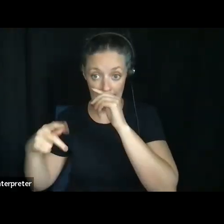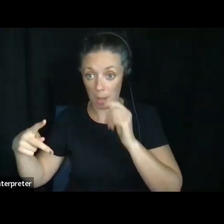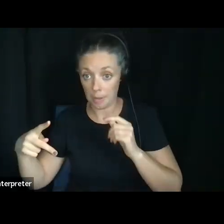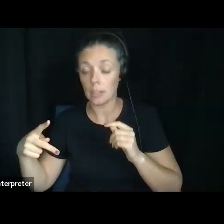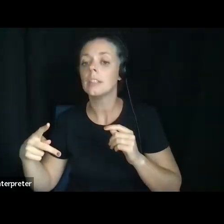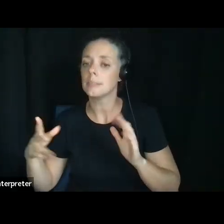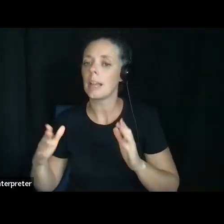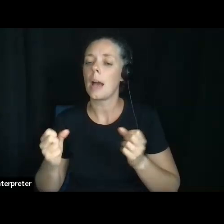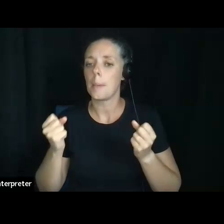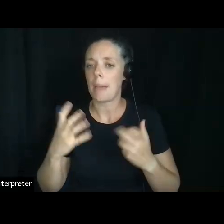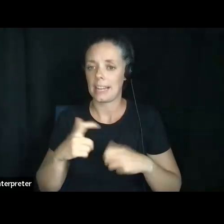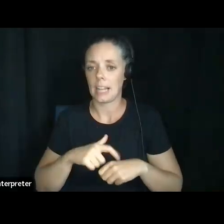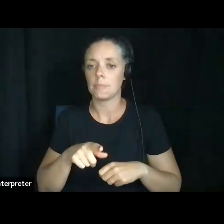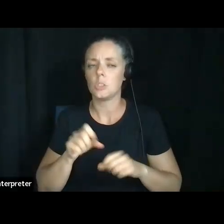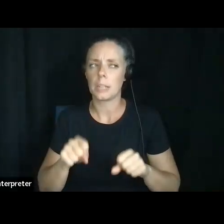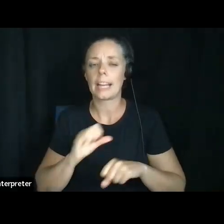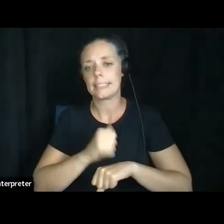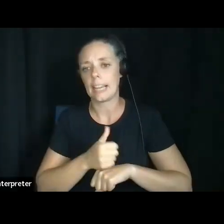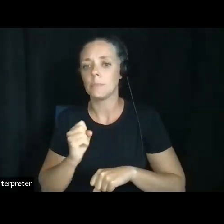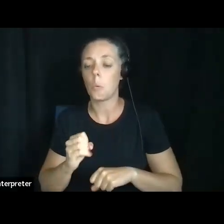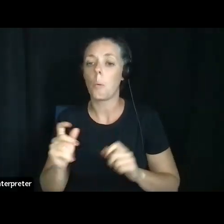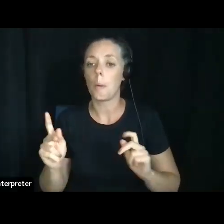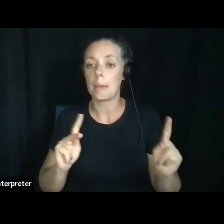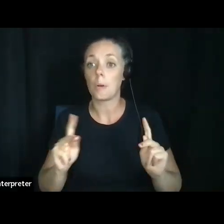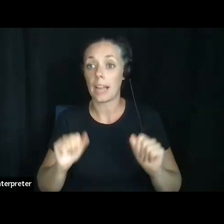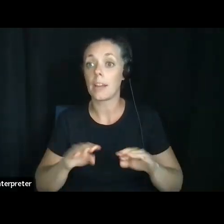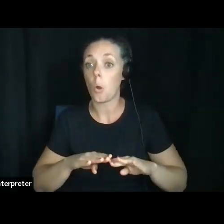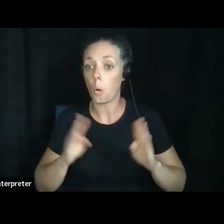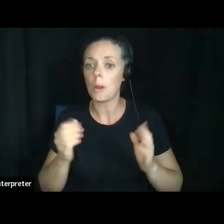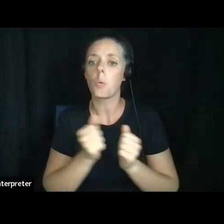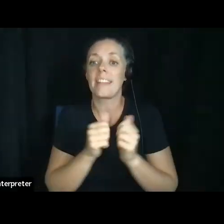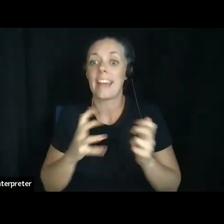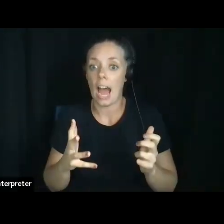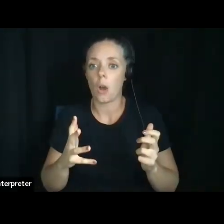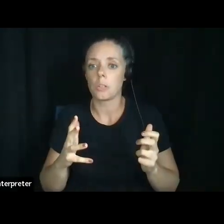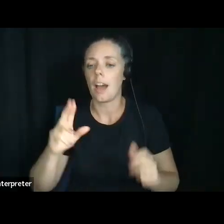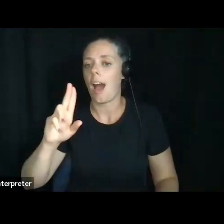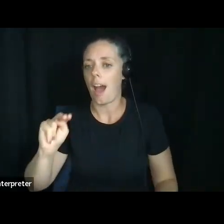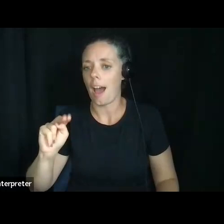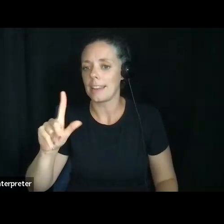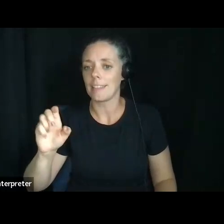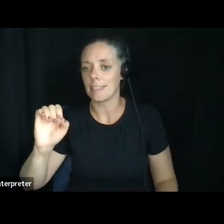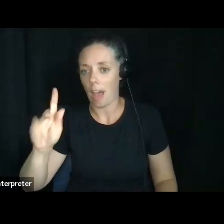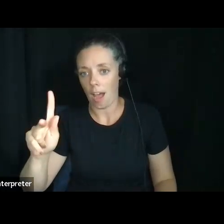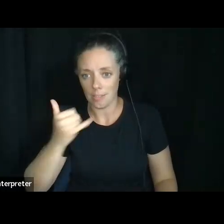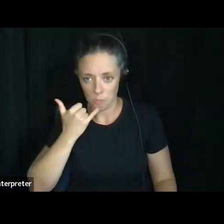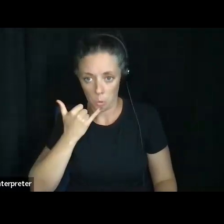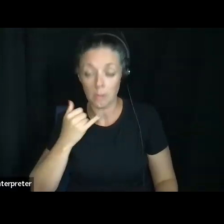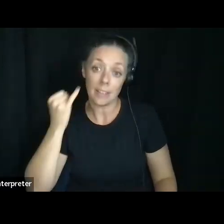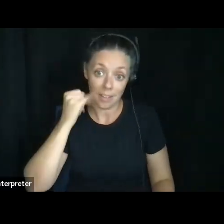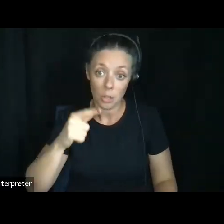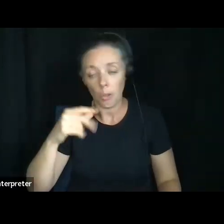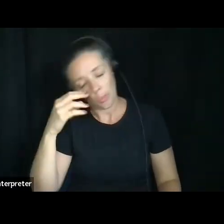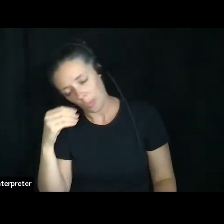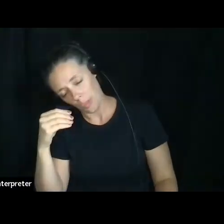that a lot of times you set the, you can set it so that people can open it without unlocking your phone, because obviously if you're unconscious, you're not going to be able to unlock your